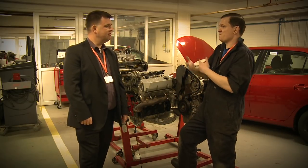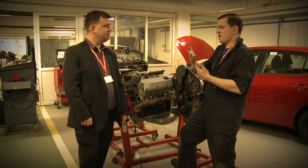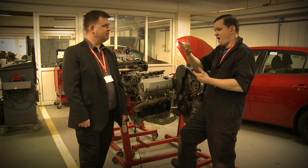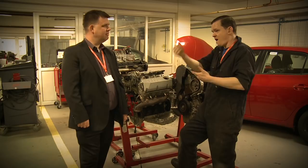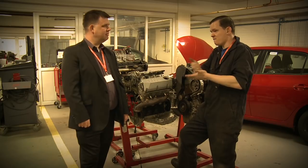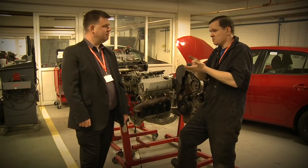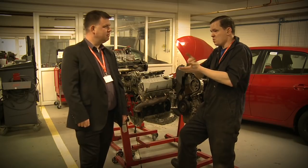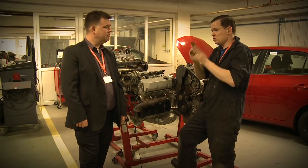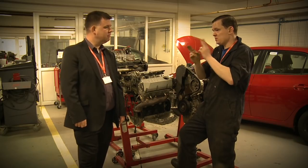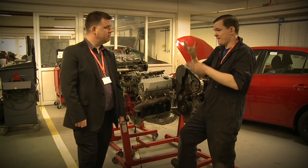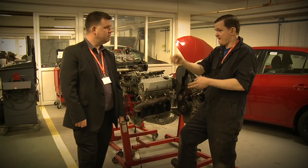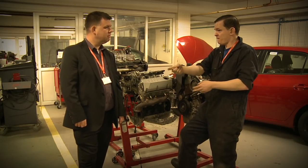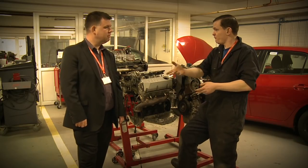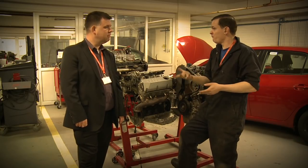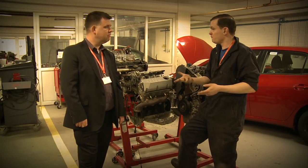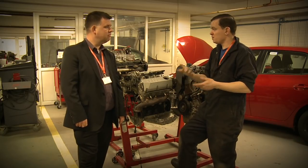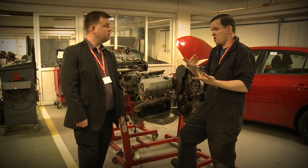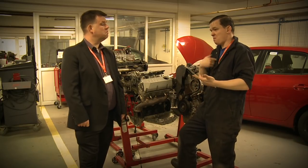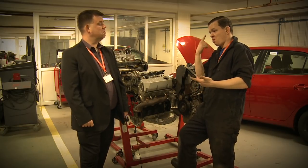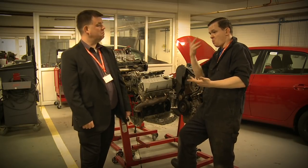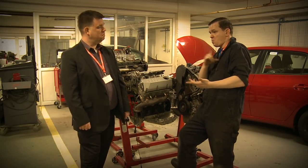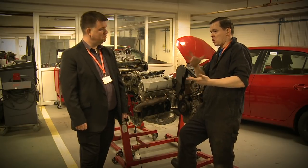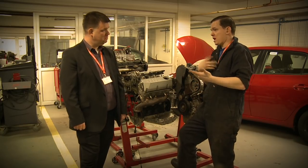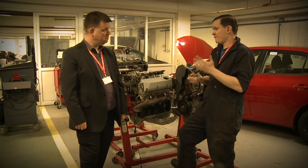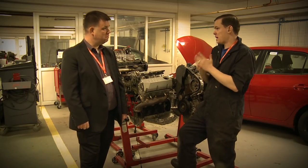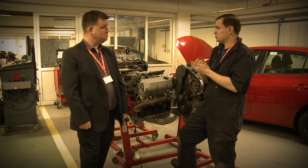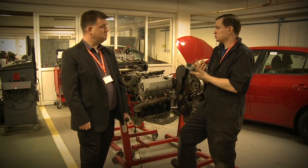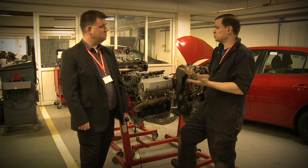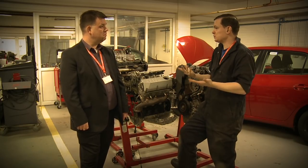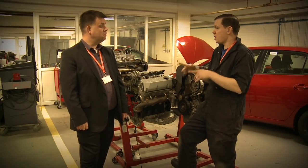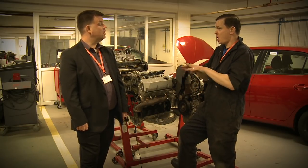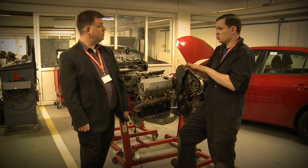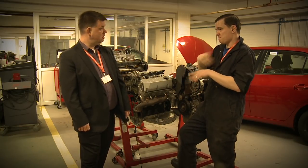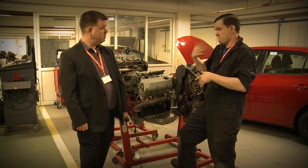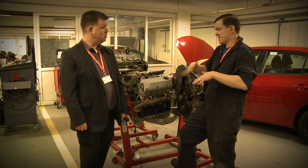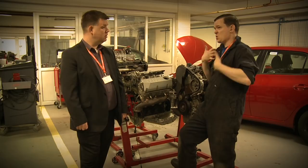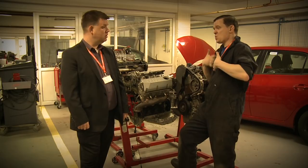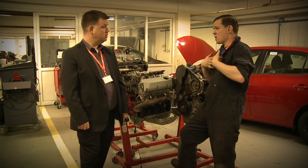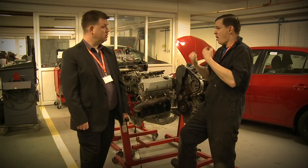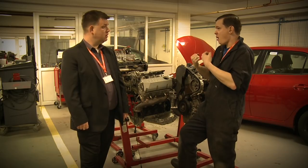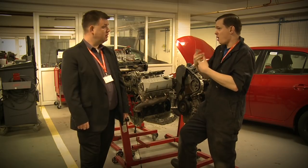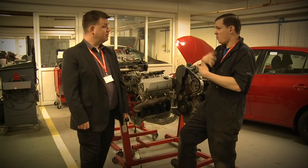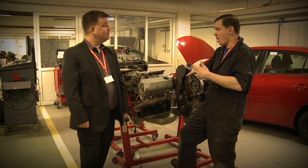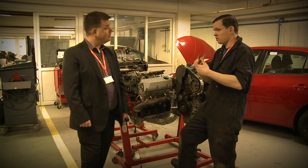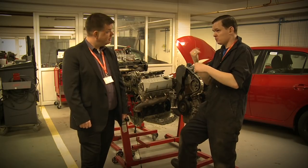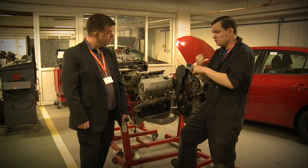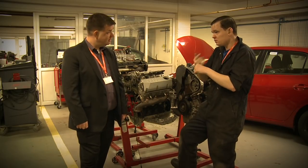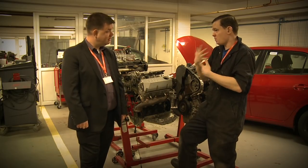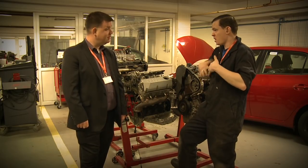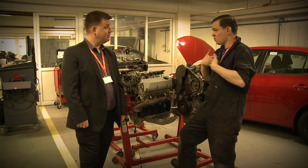I picked this course over the others because of the interpreting support available and the opportunities it would give me. I've been interested in cards